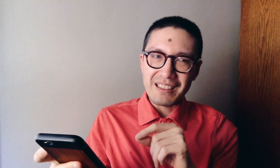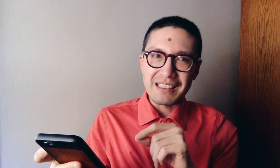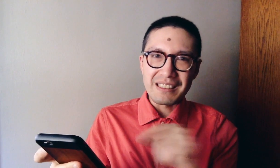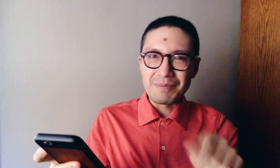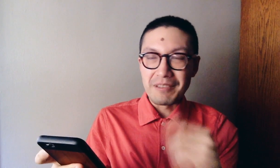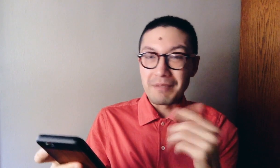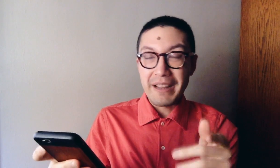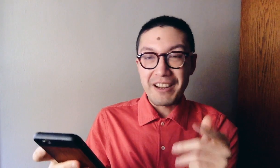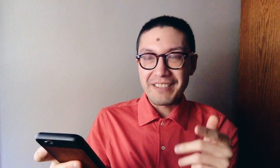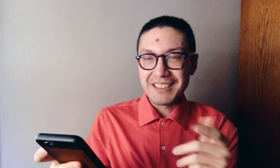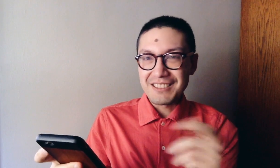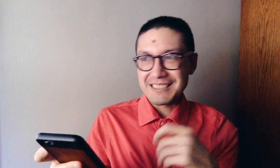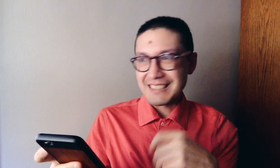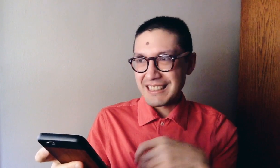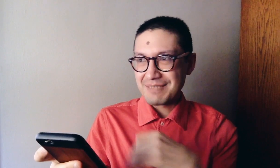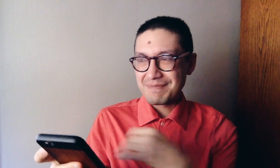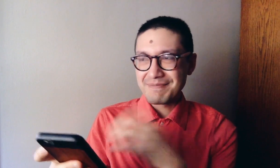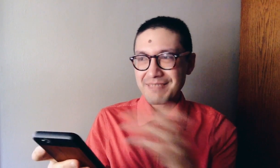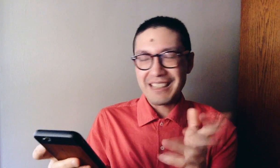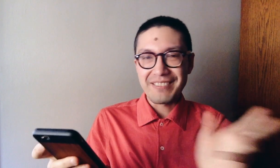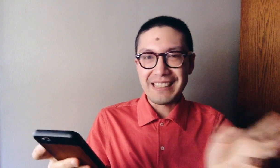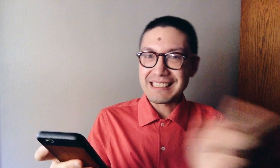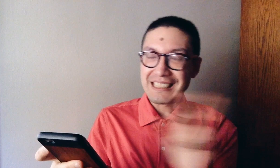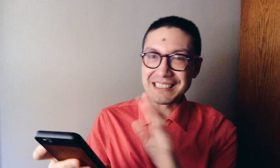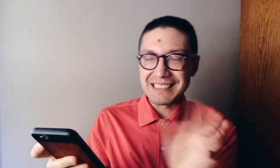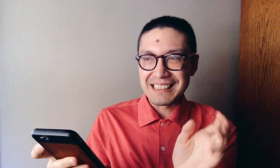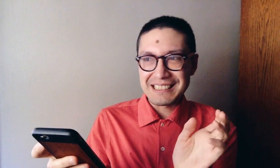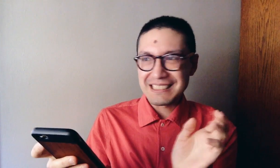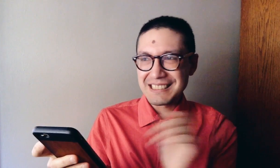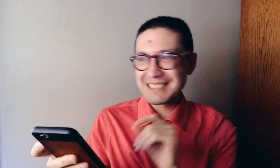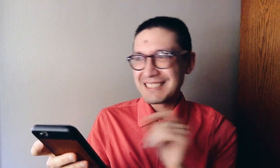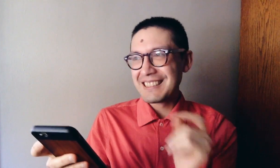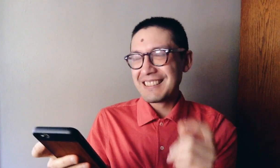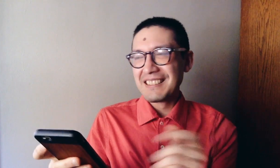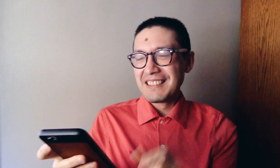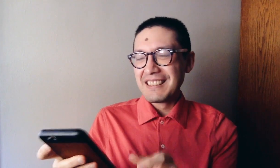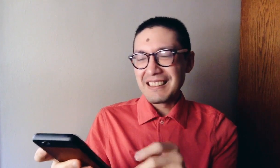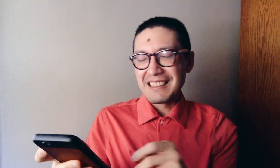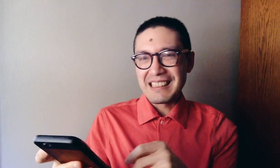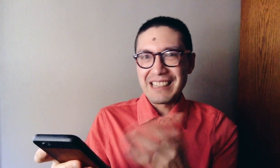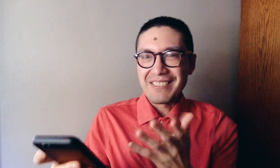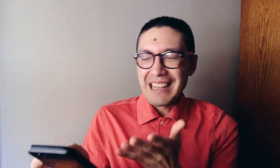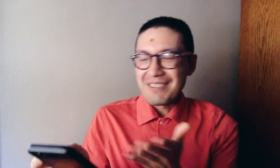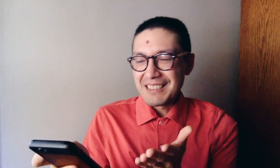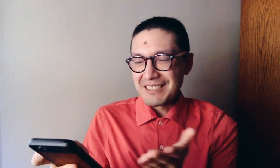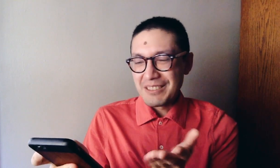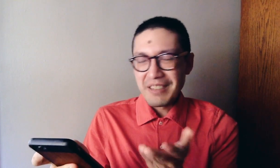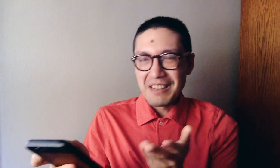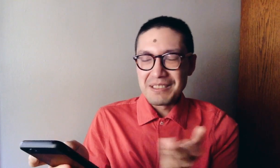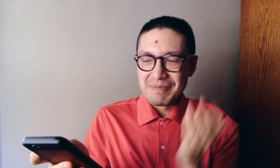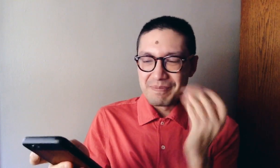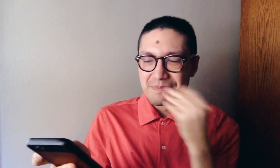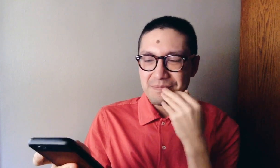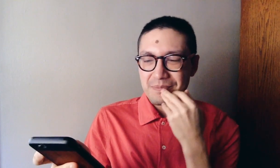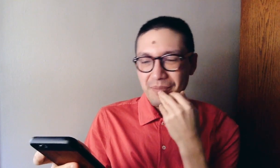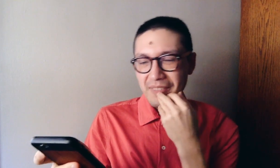uh, repair videos, like how to fix such and such, uh, kind of camera or problem. Um,